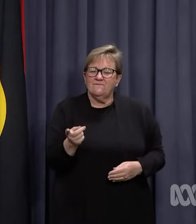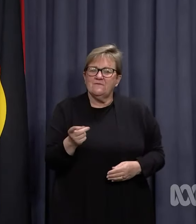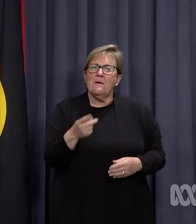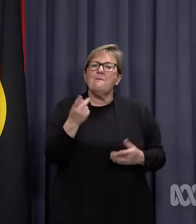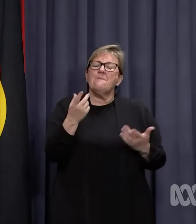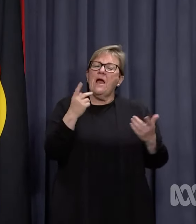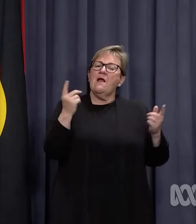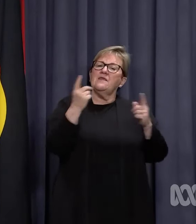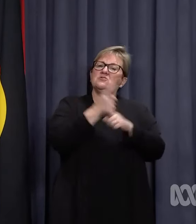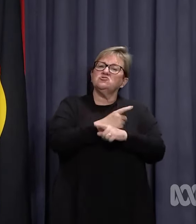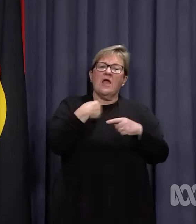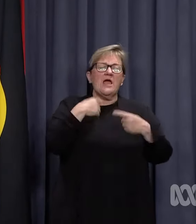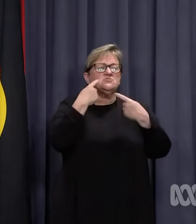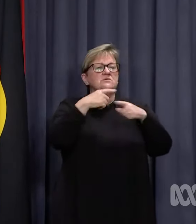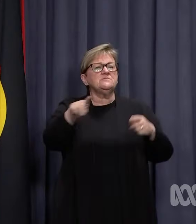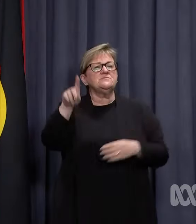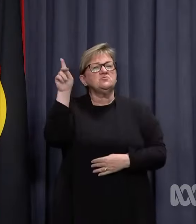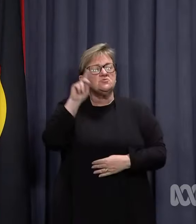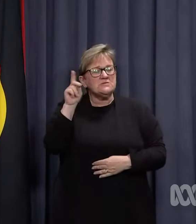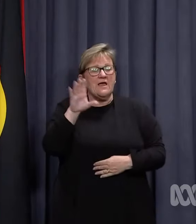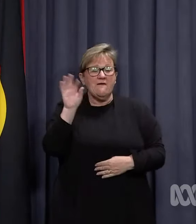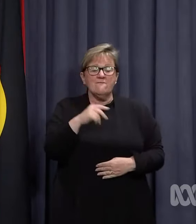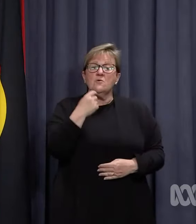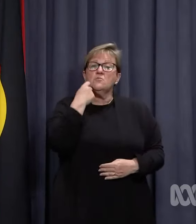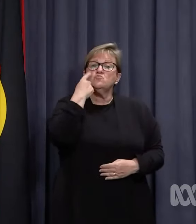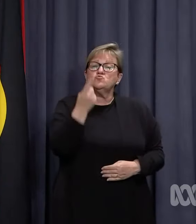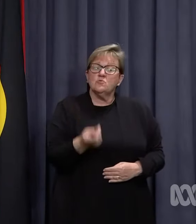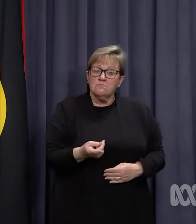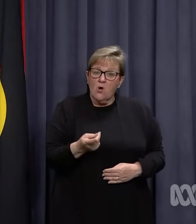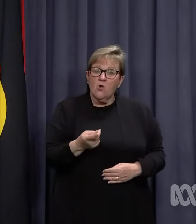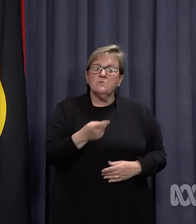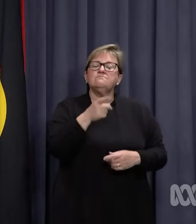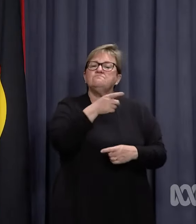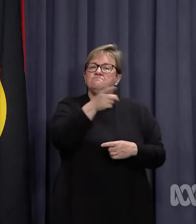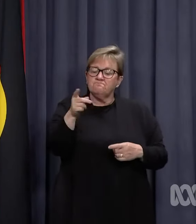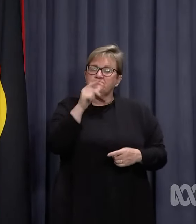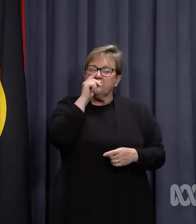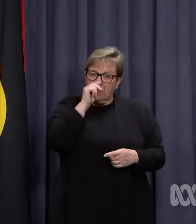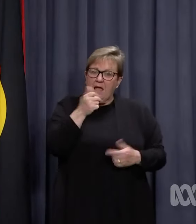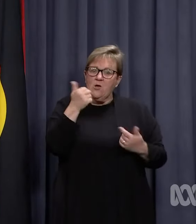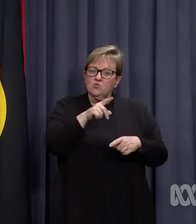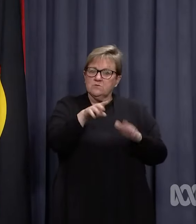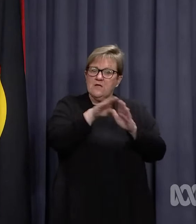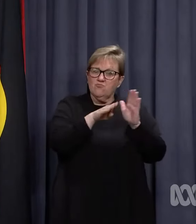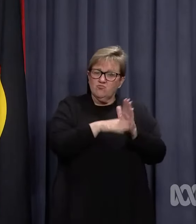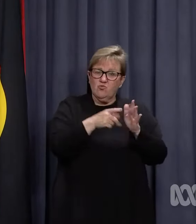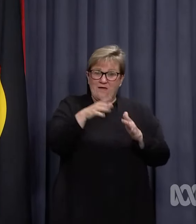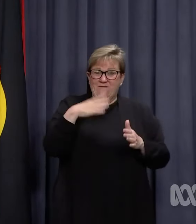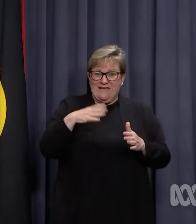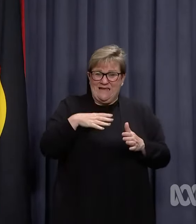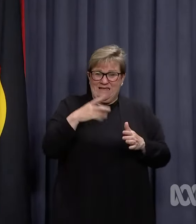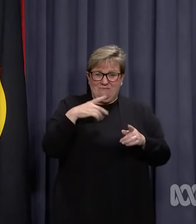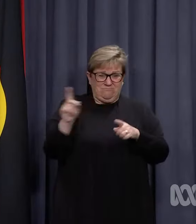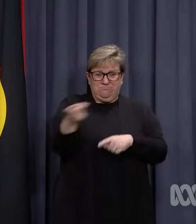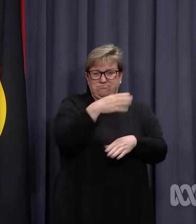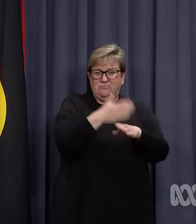But the change we are announcing today means that from tomorrow, they will have the option of using them when they really need to.